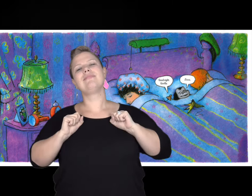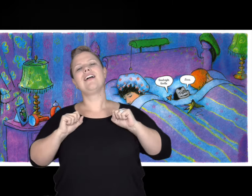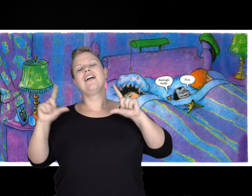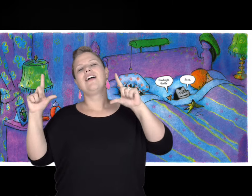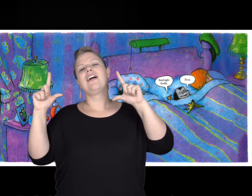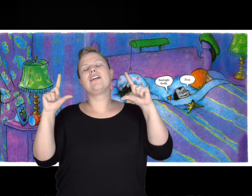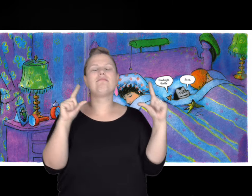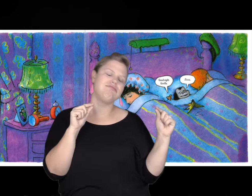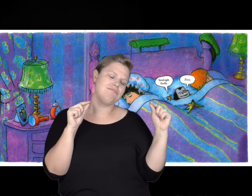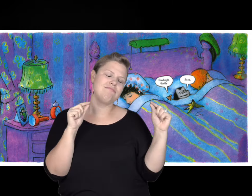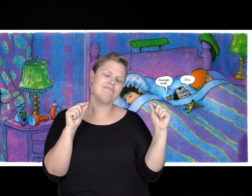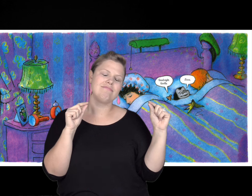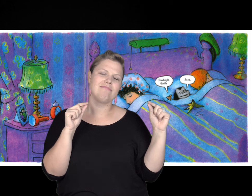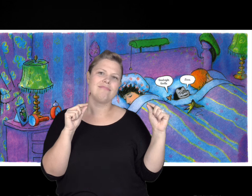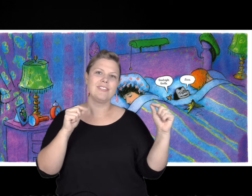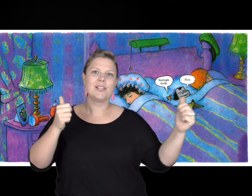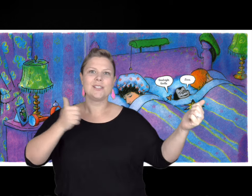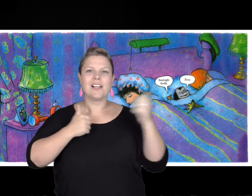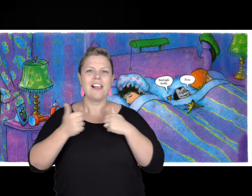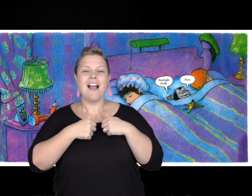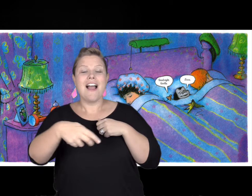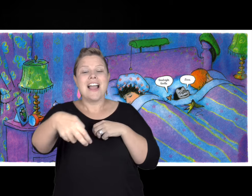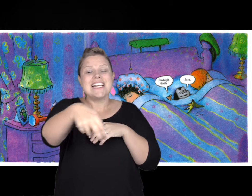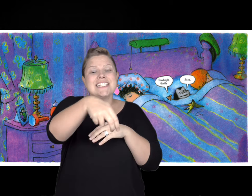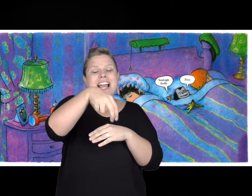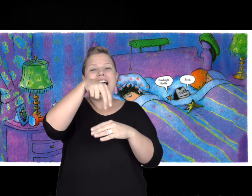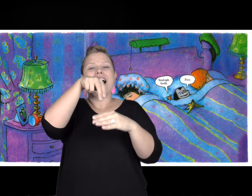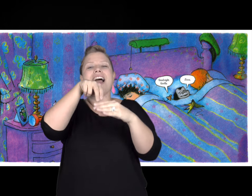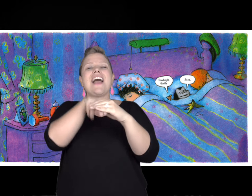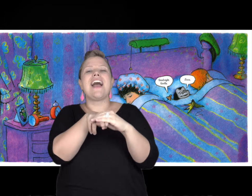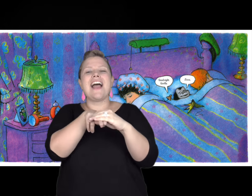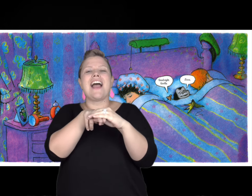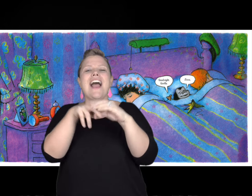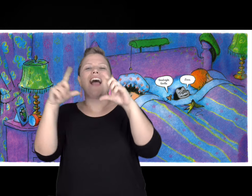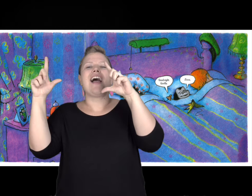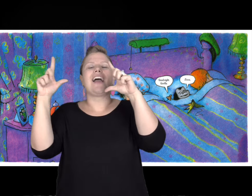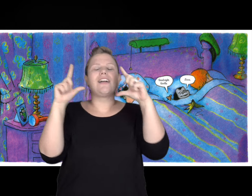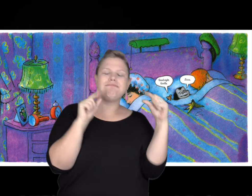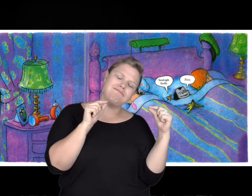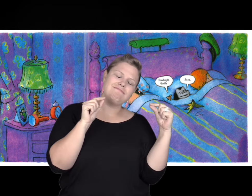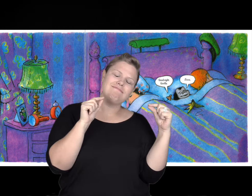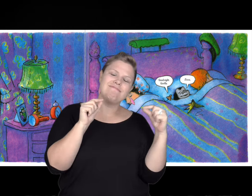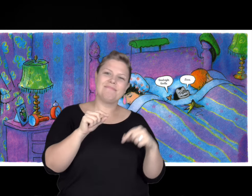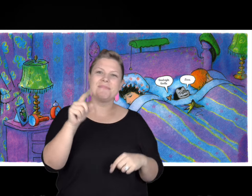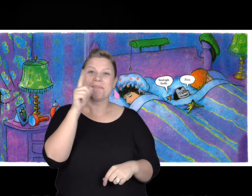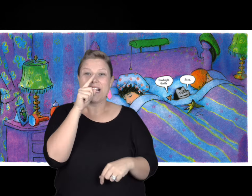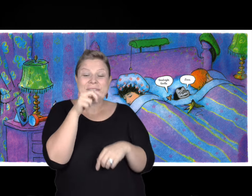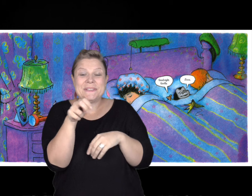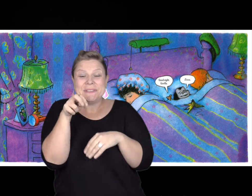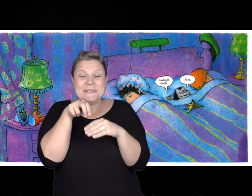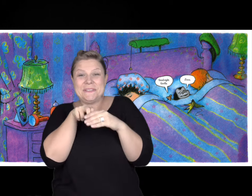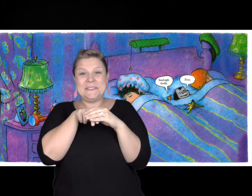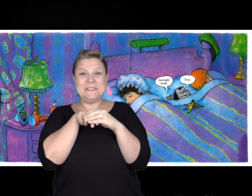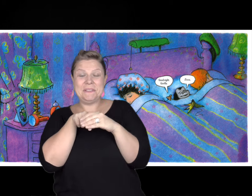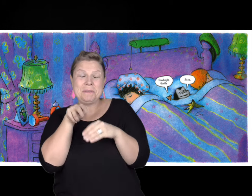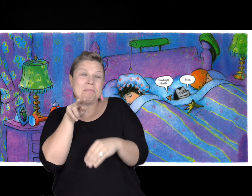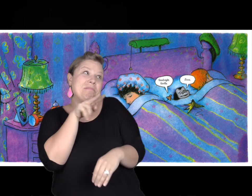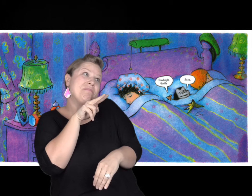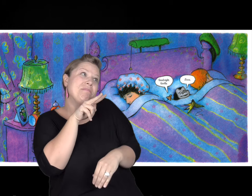they laid side by side snuggled into the covers and closed his eyes the mouse